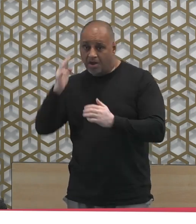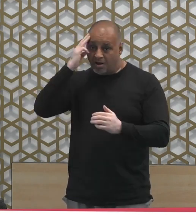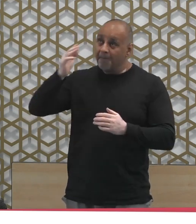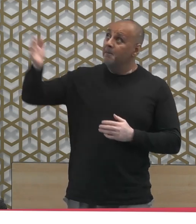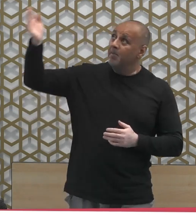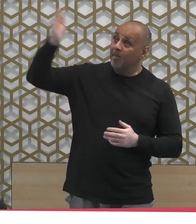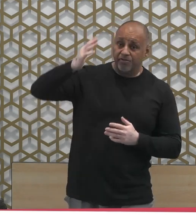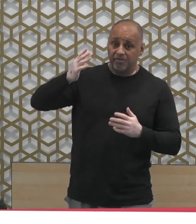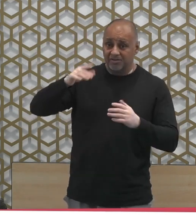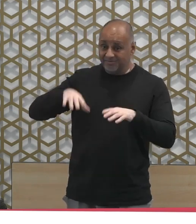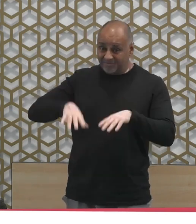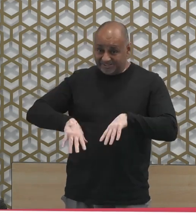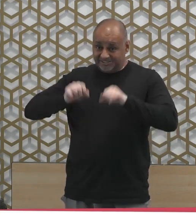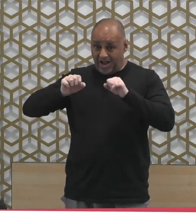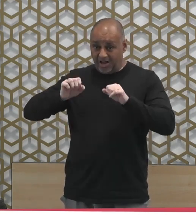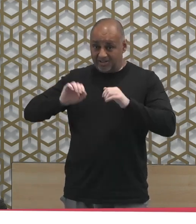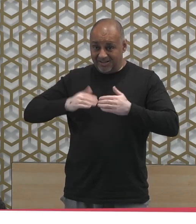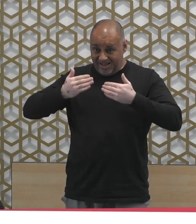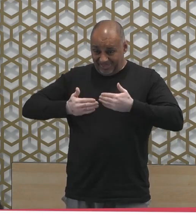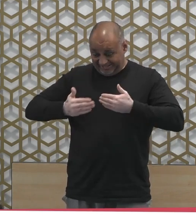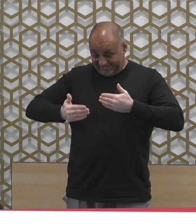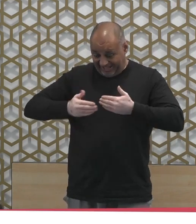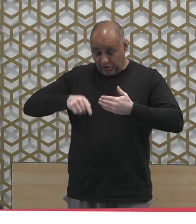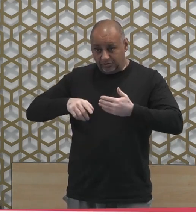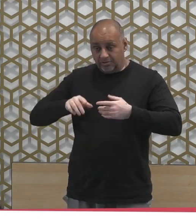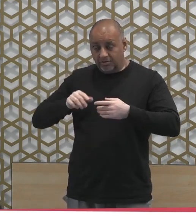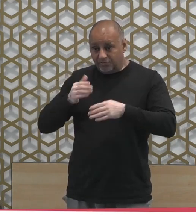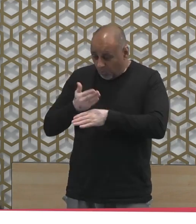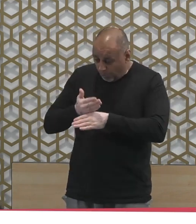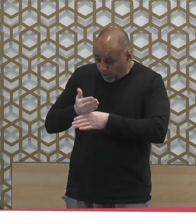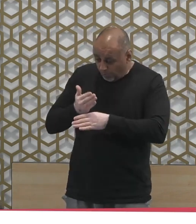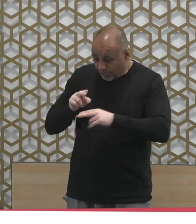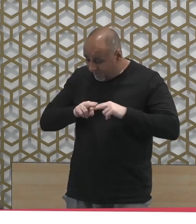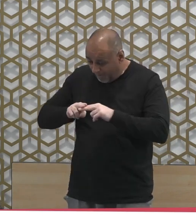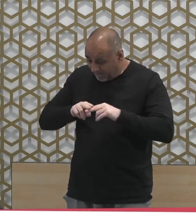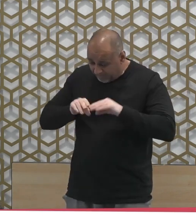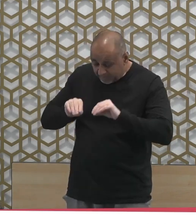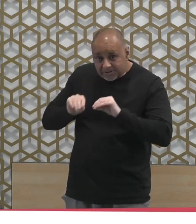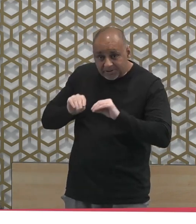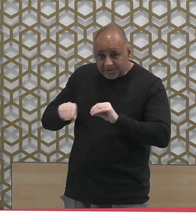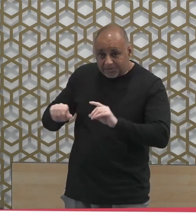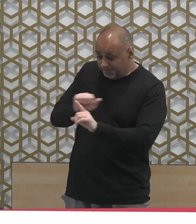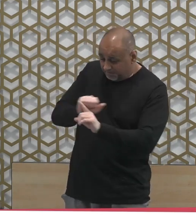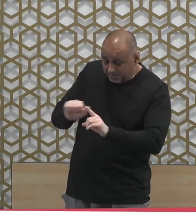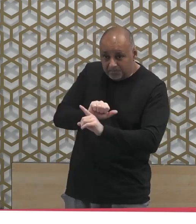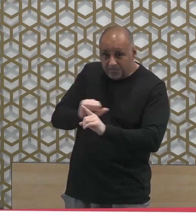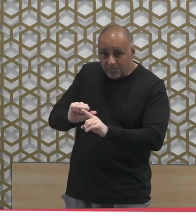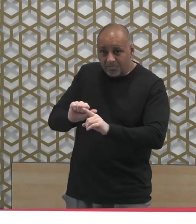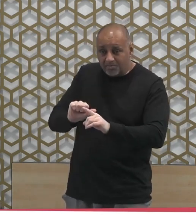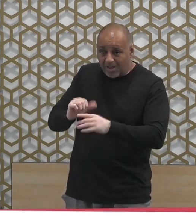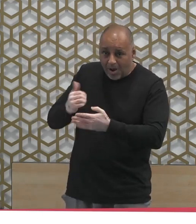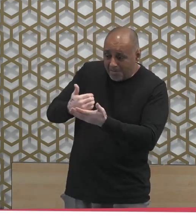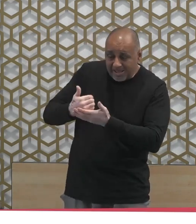will work on on focusing protecting themselves from the hellfire establishing the fara'id